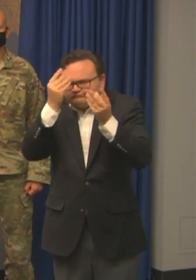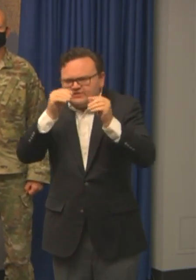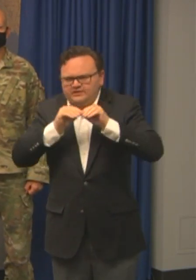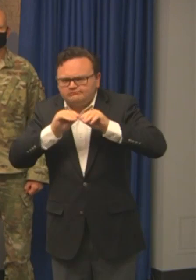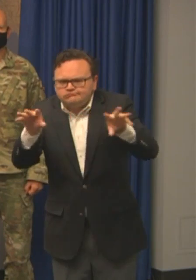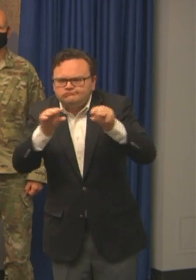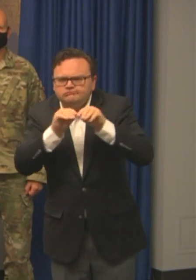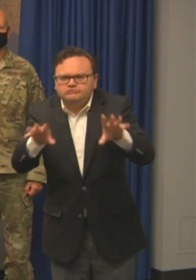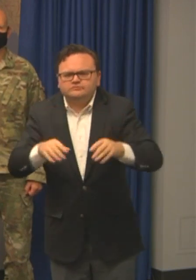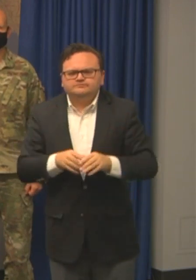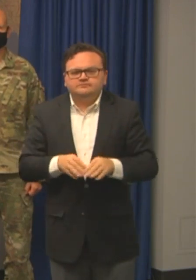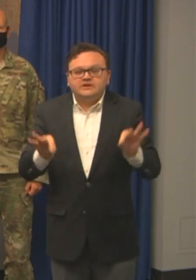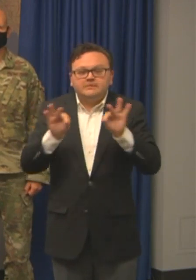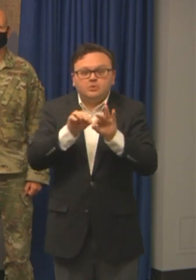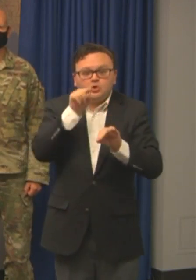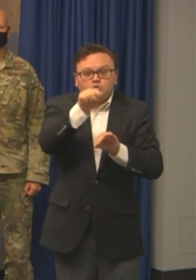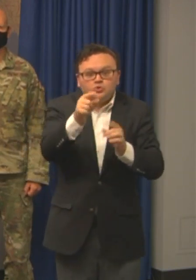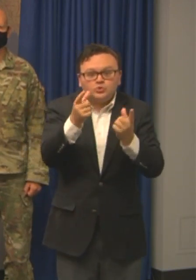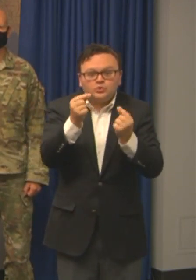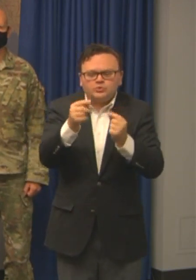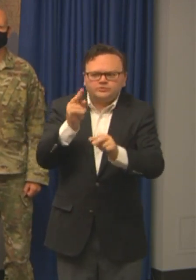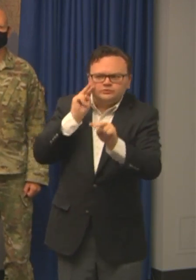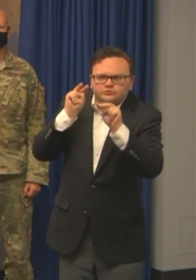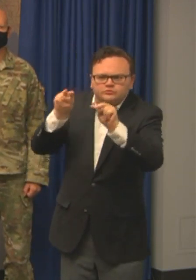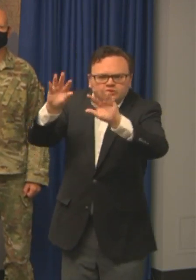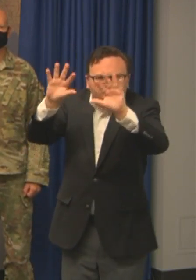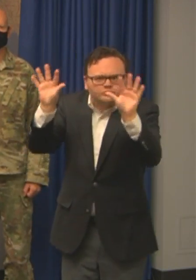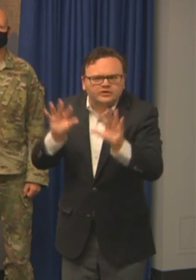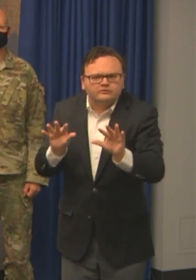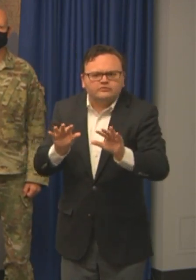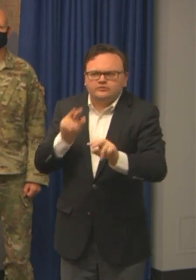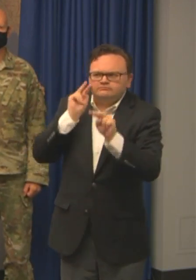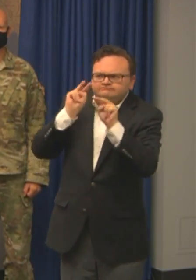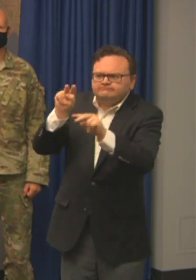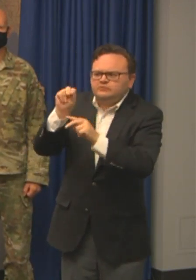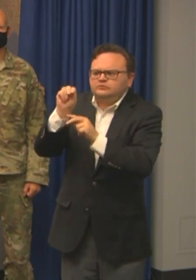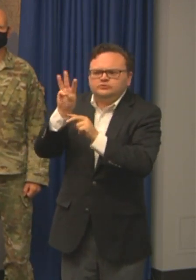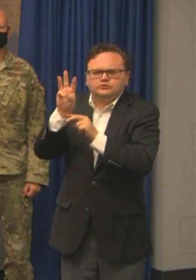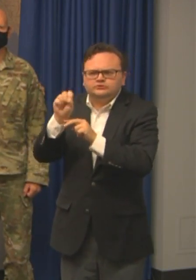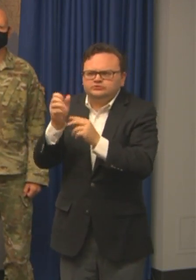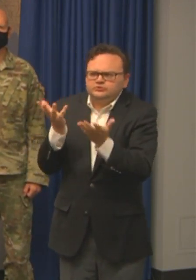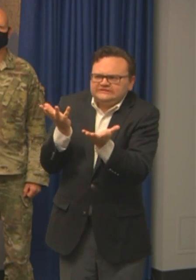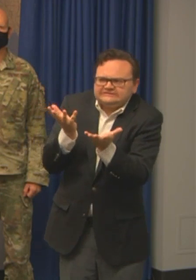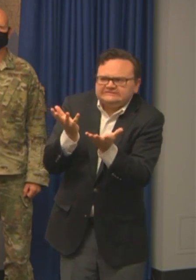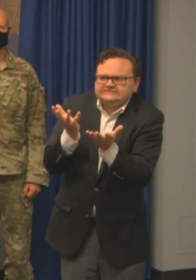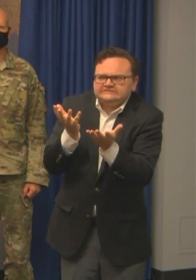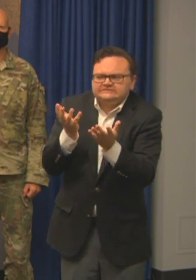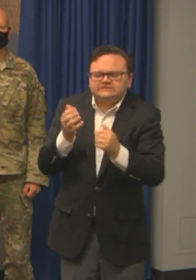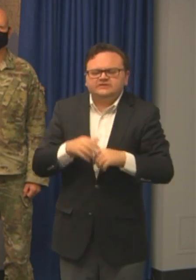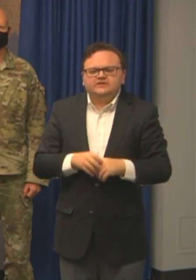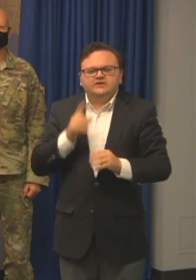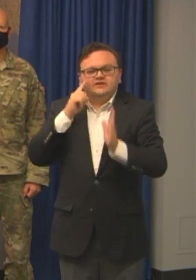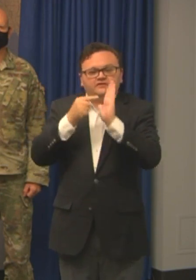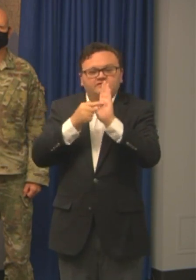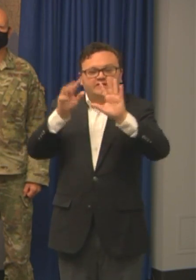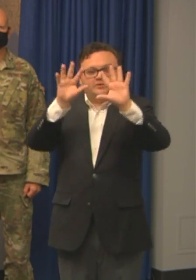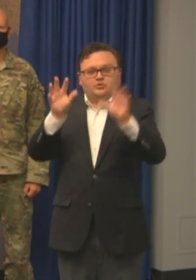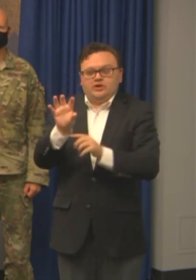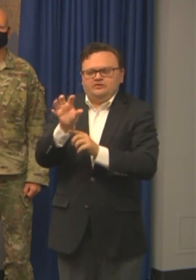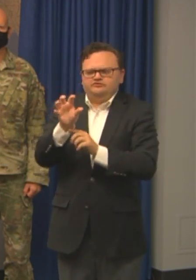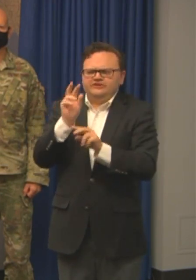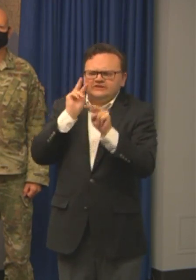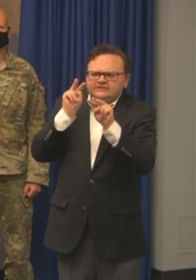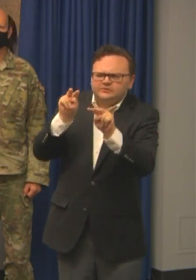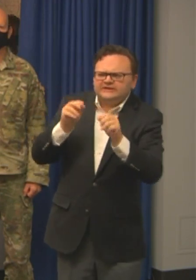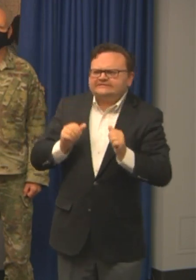to do now is remain vigilant. Pay close attention to the weather channel, to official updates at the state and